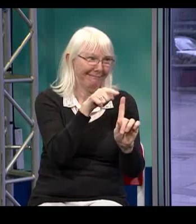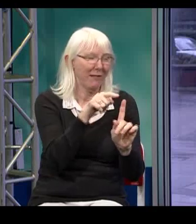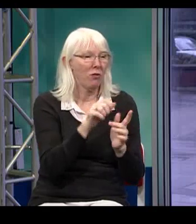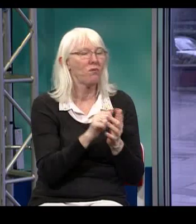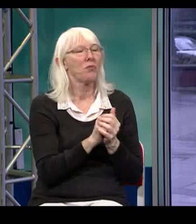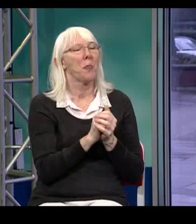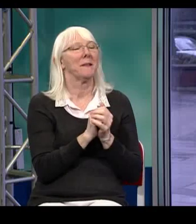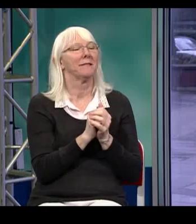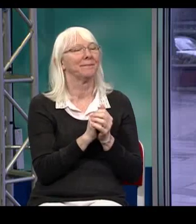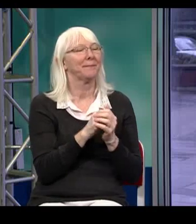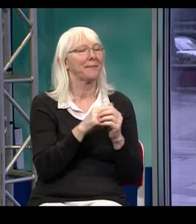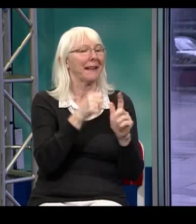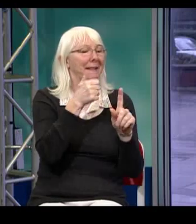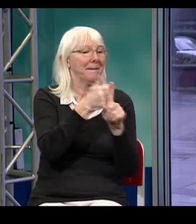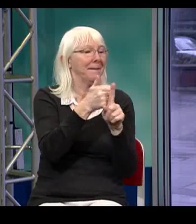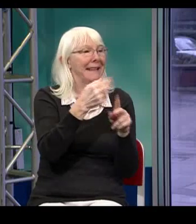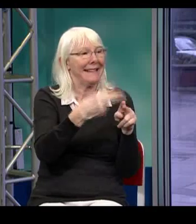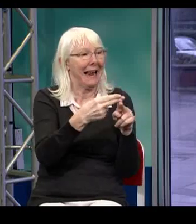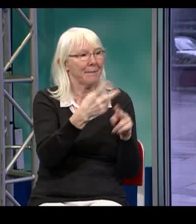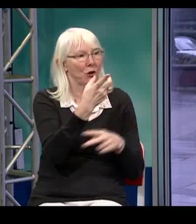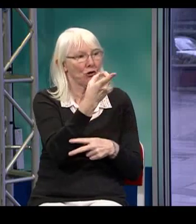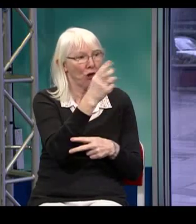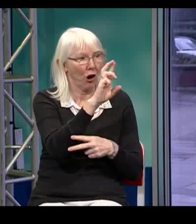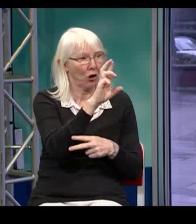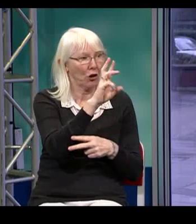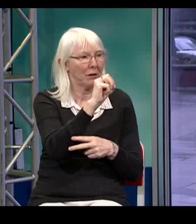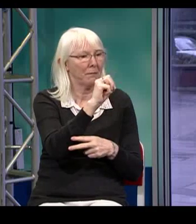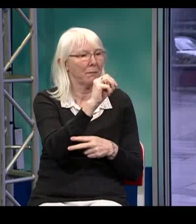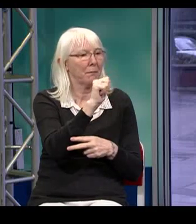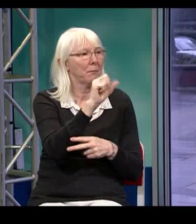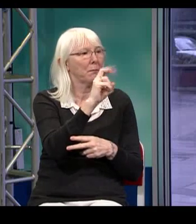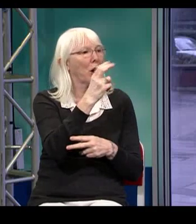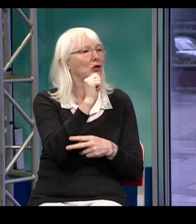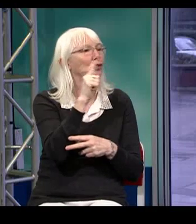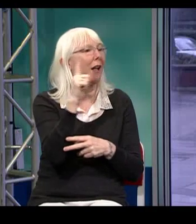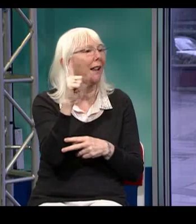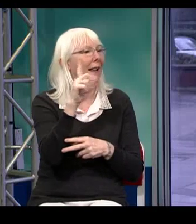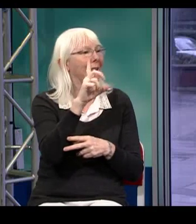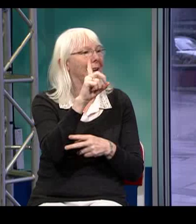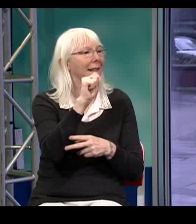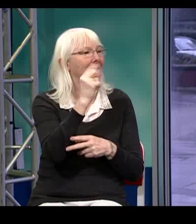And this is a viewpoint from healthcare professionals. Dr. Marshall Dahl,